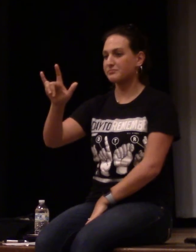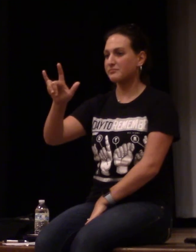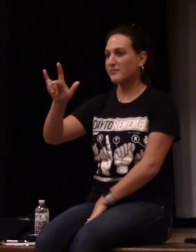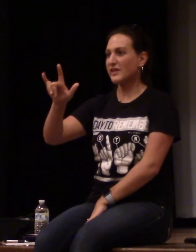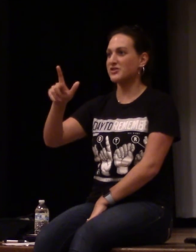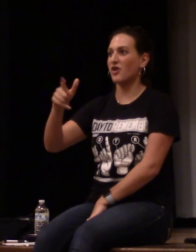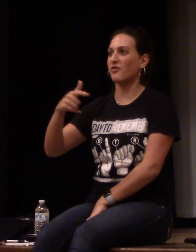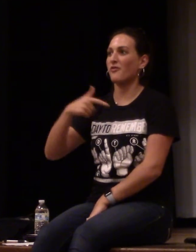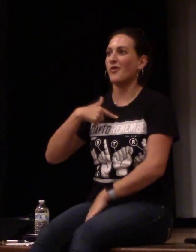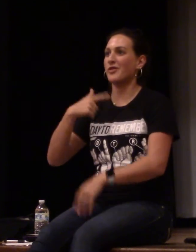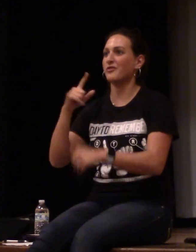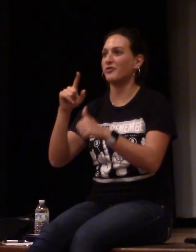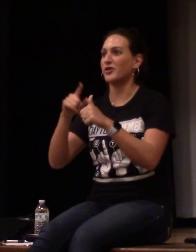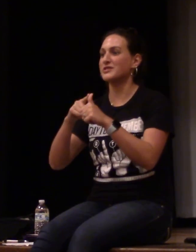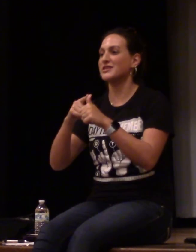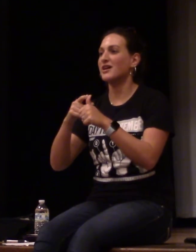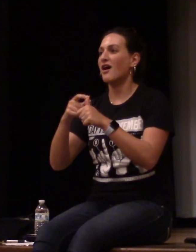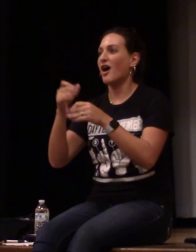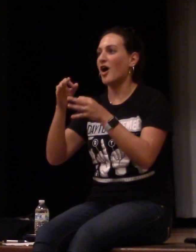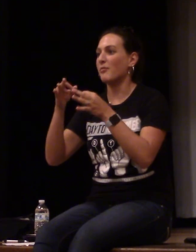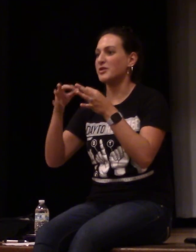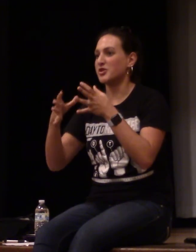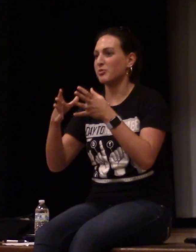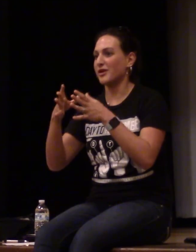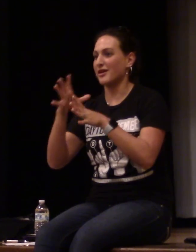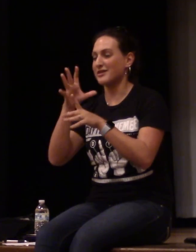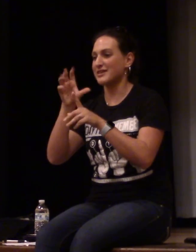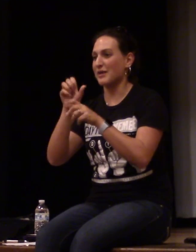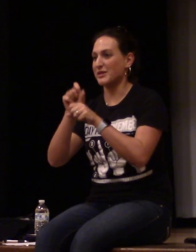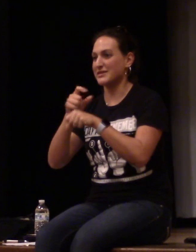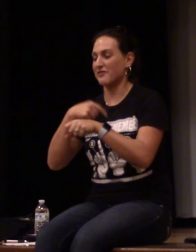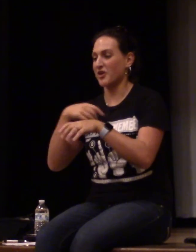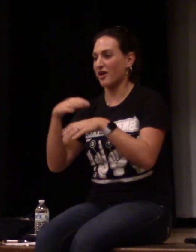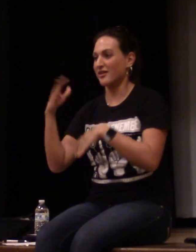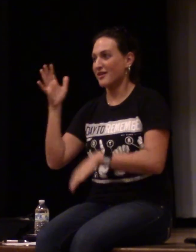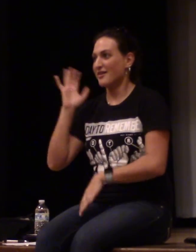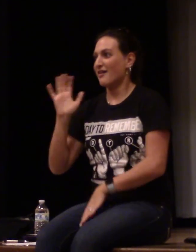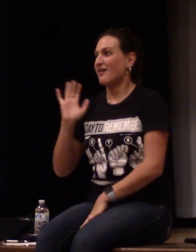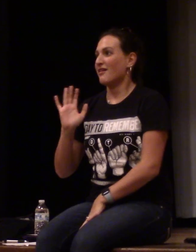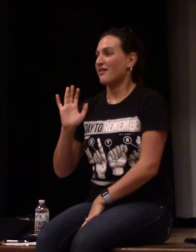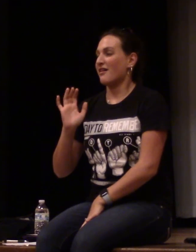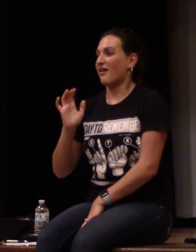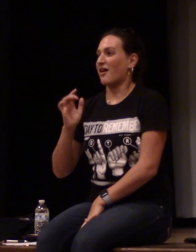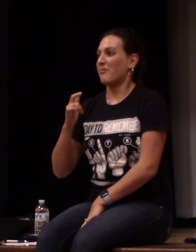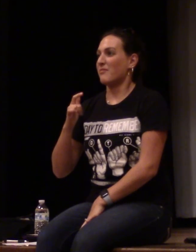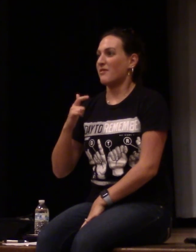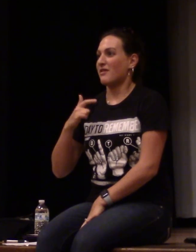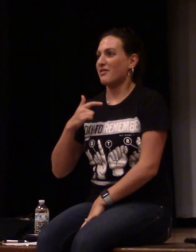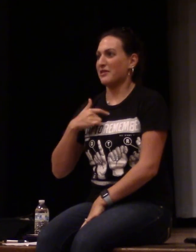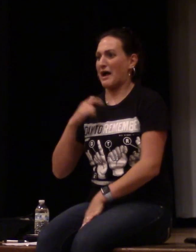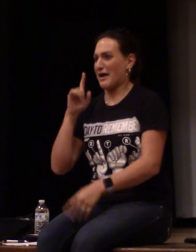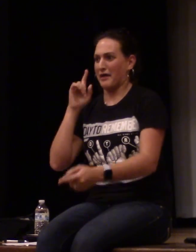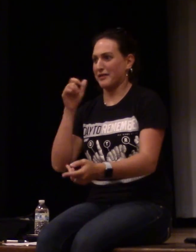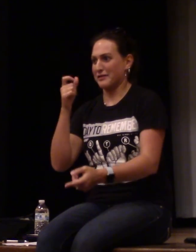So one of the first interpreting assignments I've done. Um. The guy I like